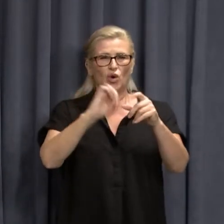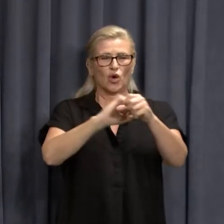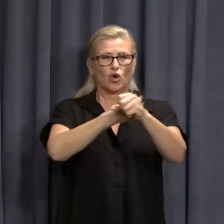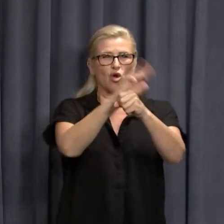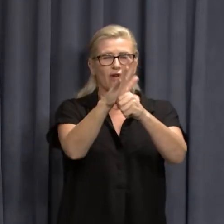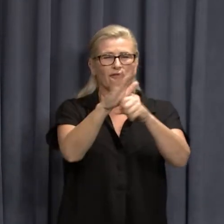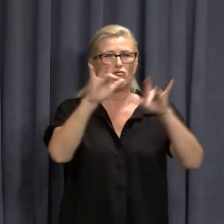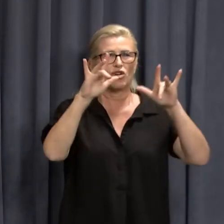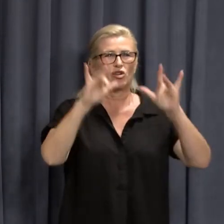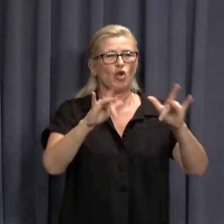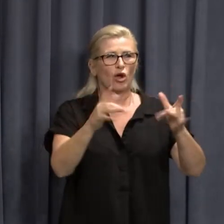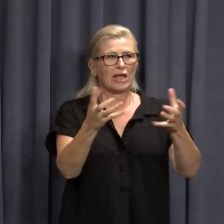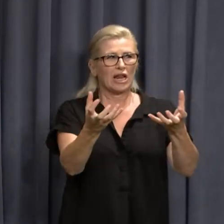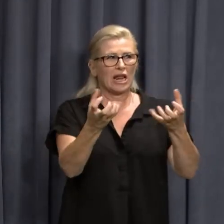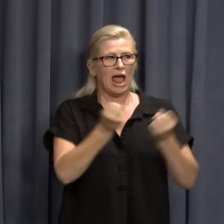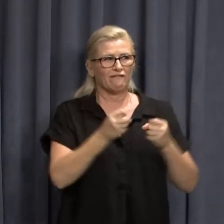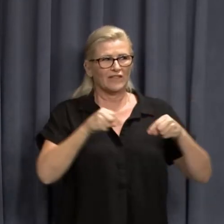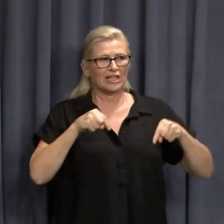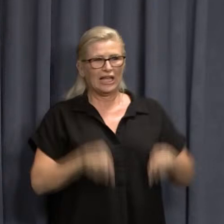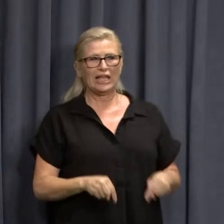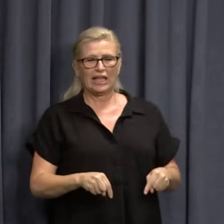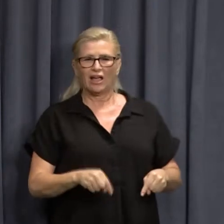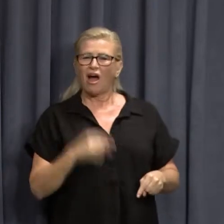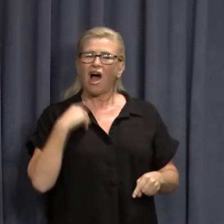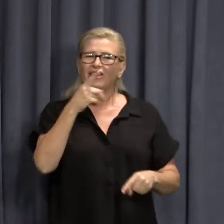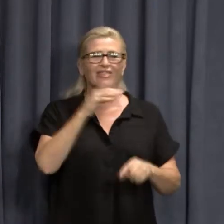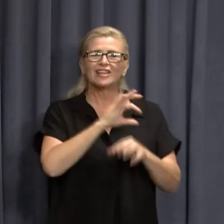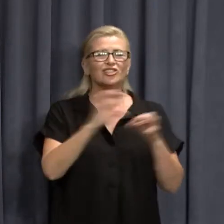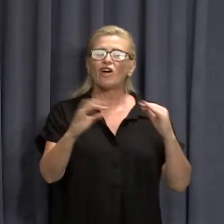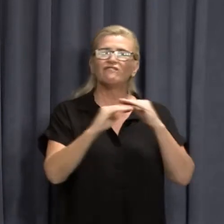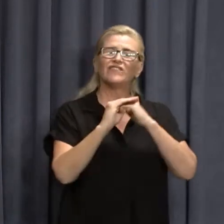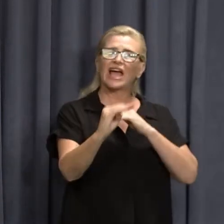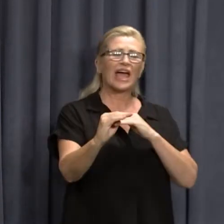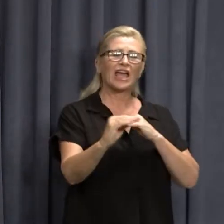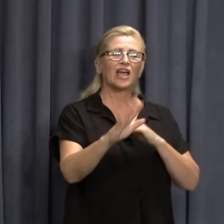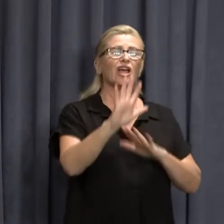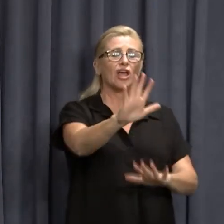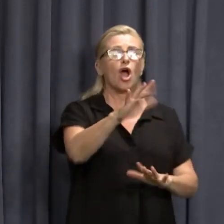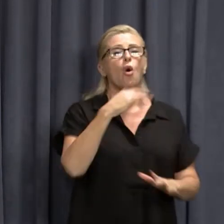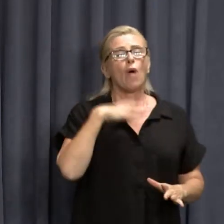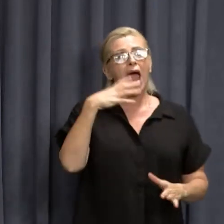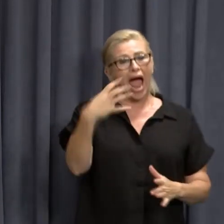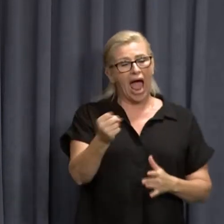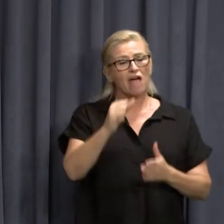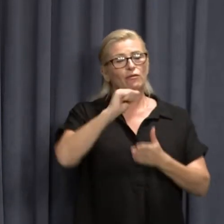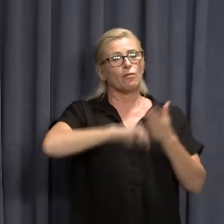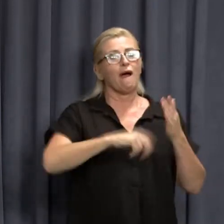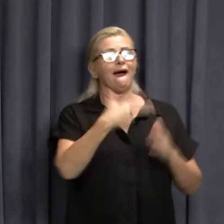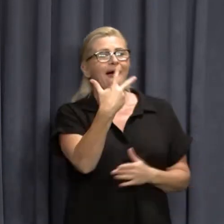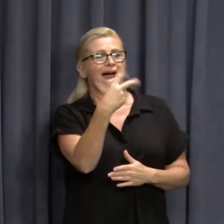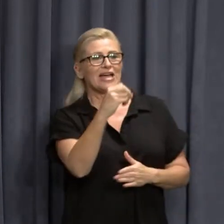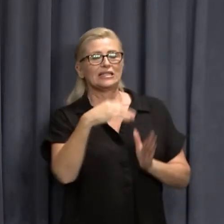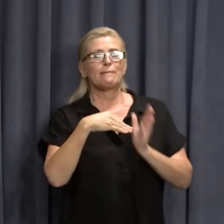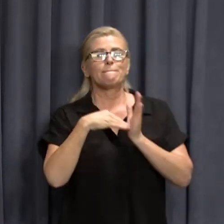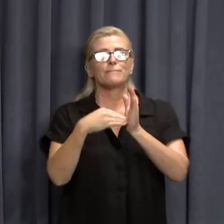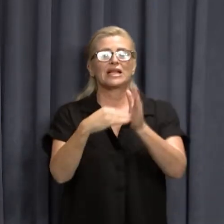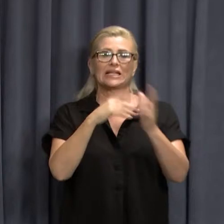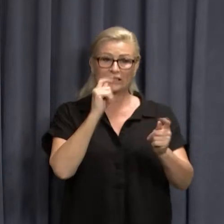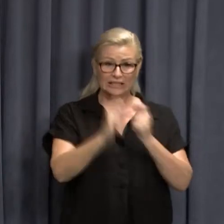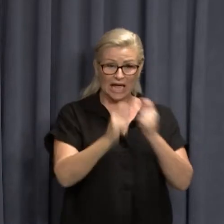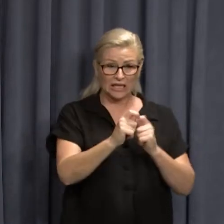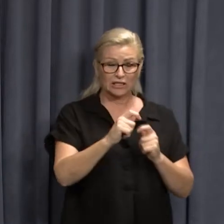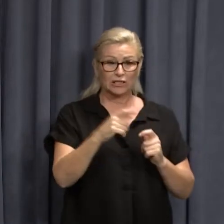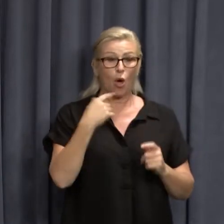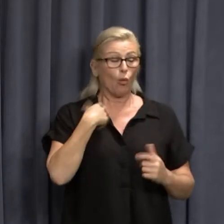exist at that point in time, I think it's a very unfair argument. So what we've done is we've ordered 80 million rapid antigen tests, we've responded